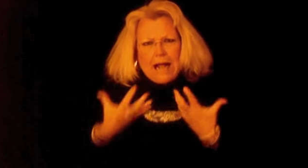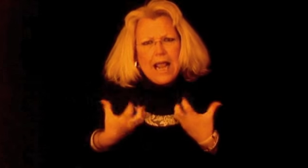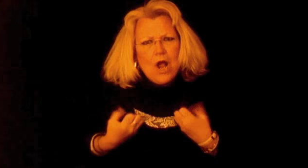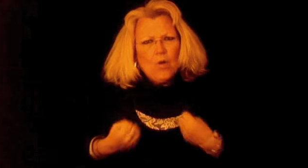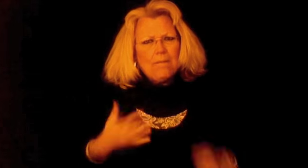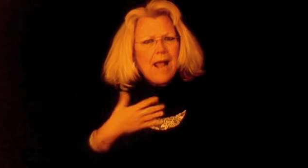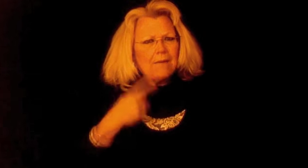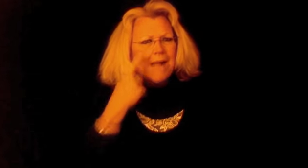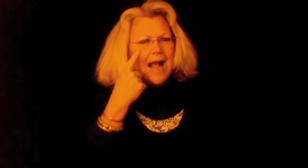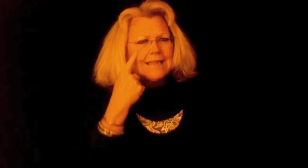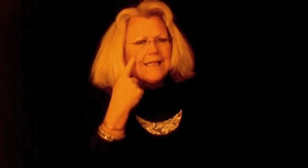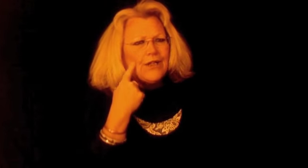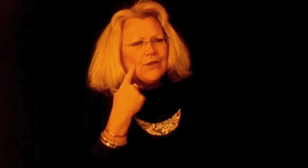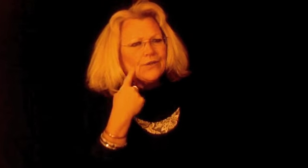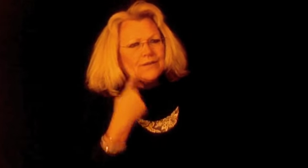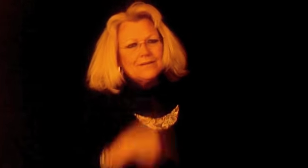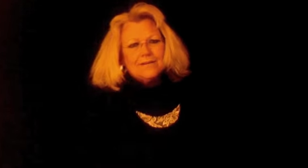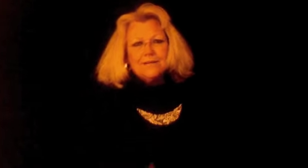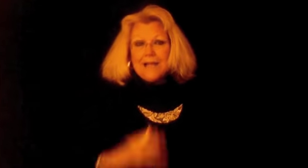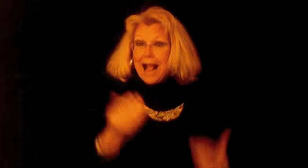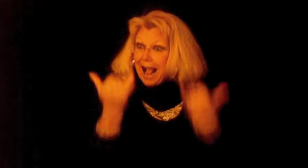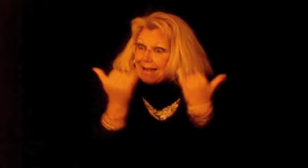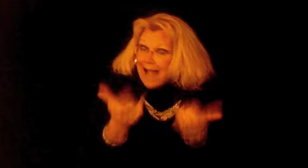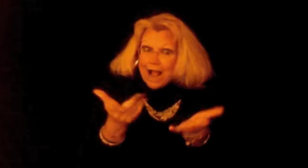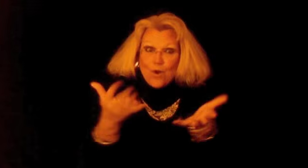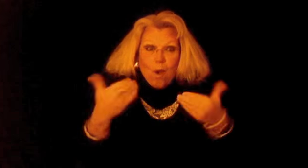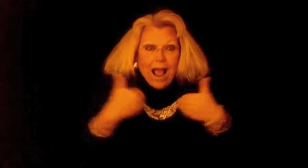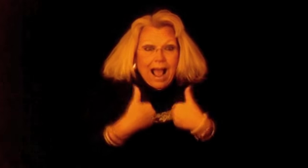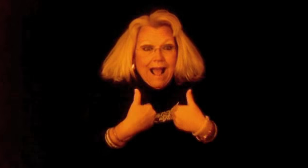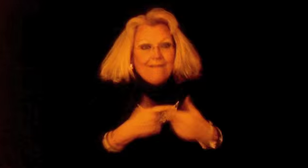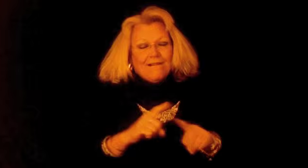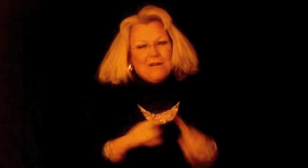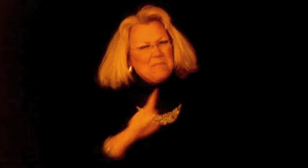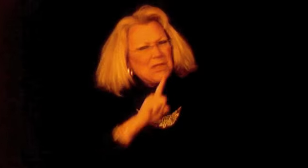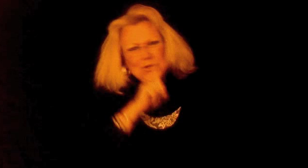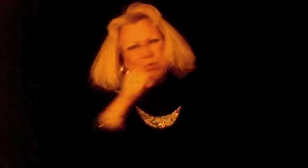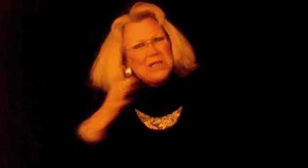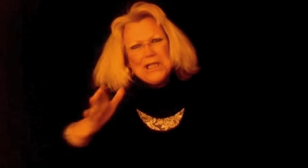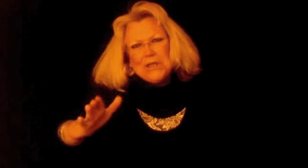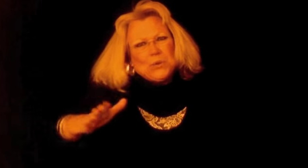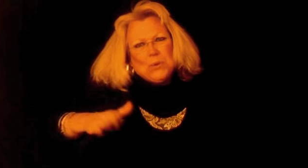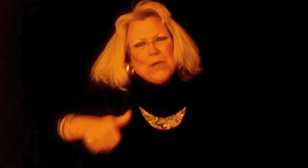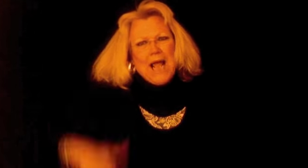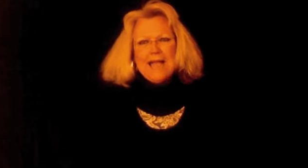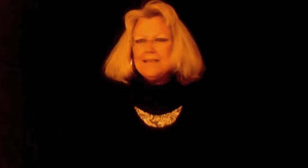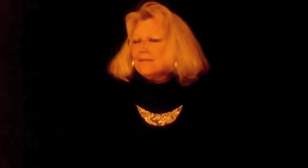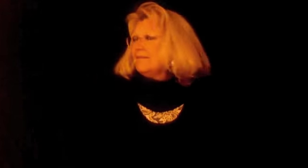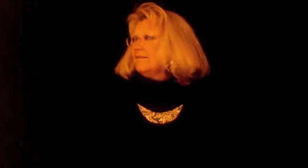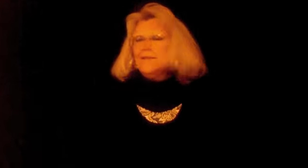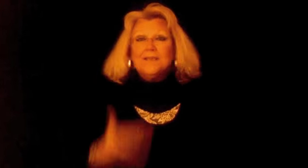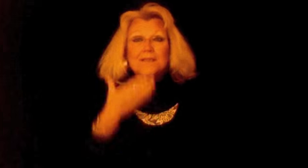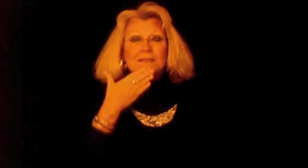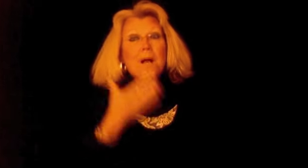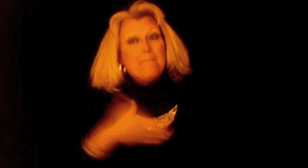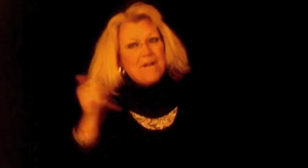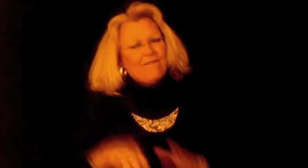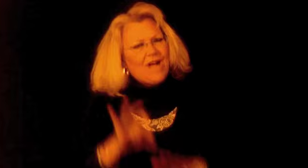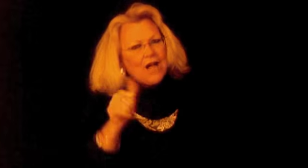I held back my tears And now you have, but it's really too late Better find